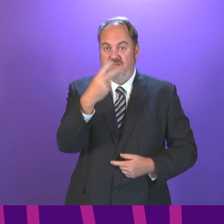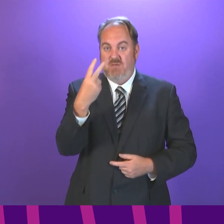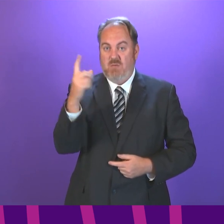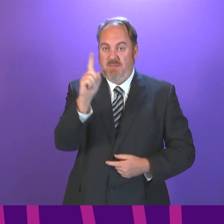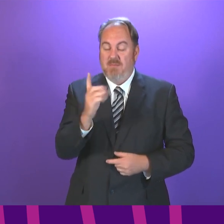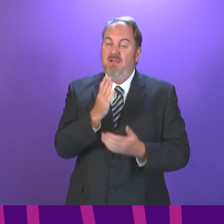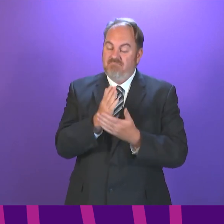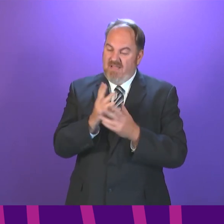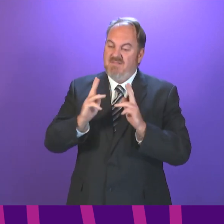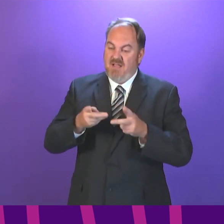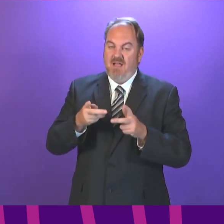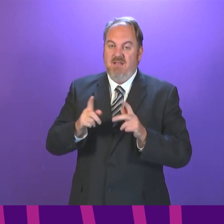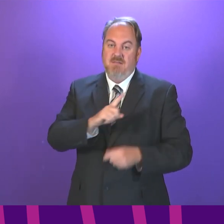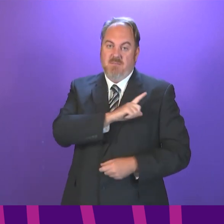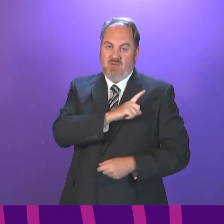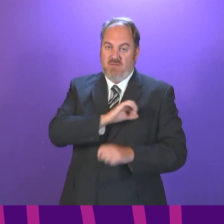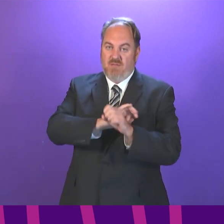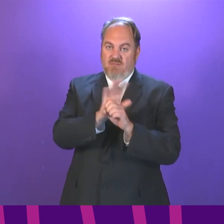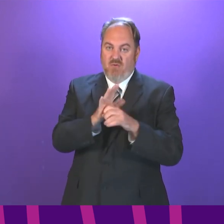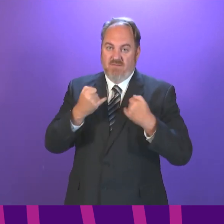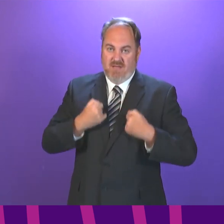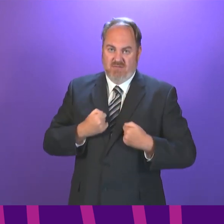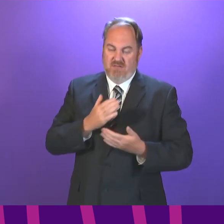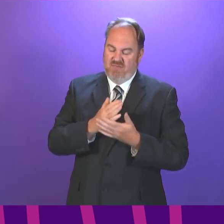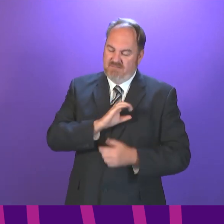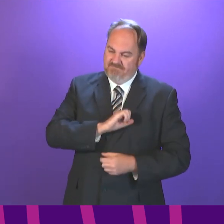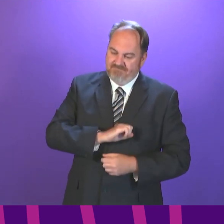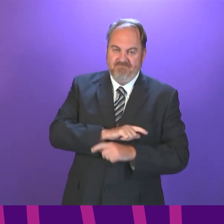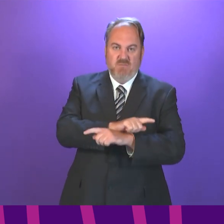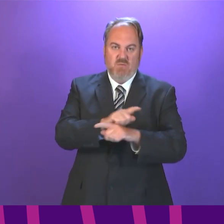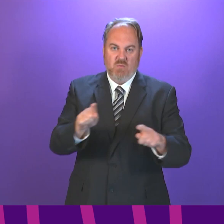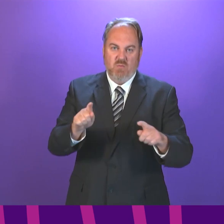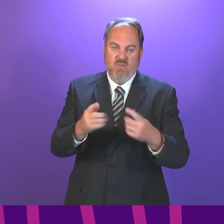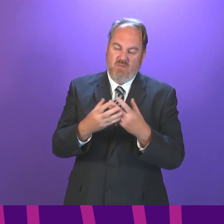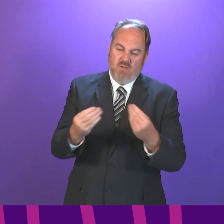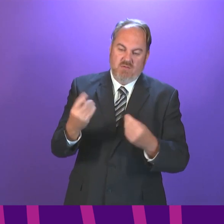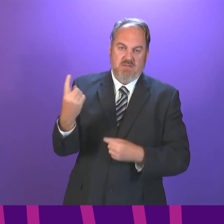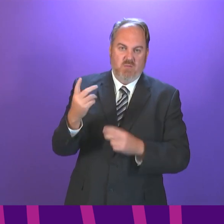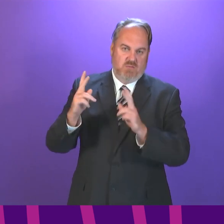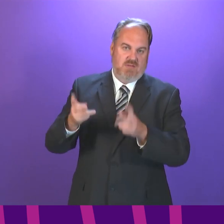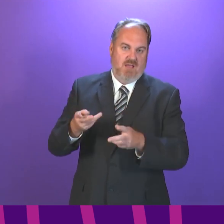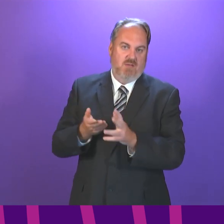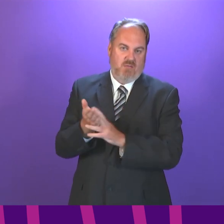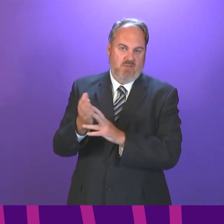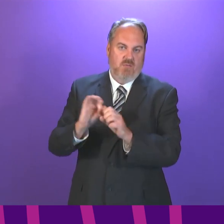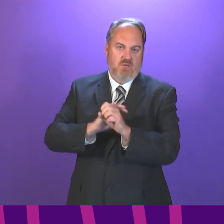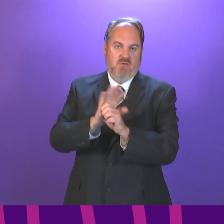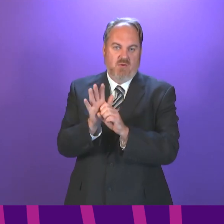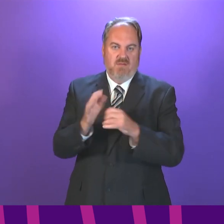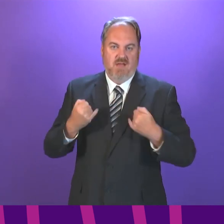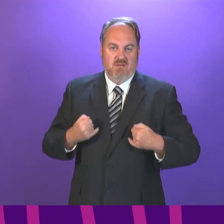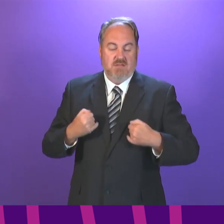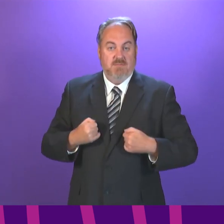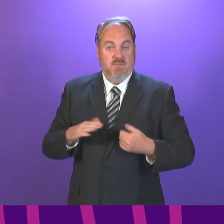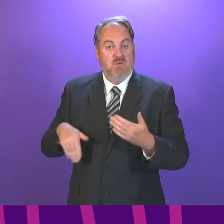I want to convey my sincere condolences to everyone who has lost a loved one. I can also report that 4